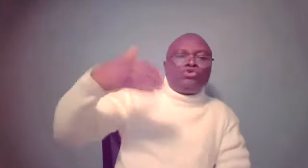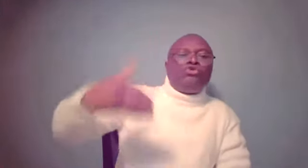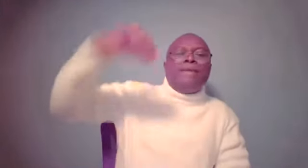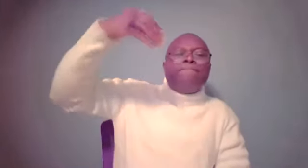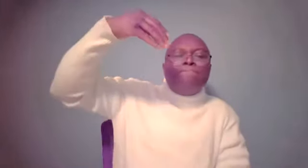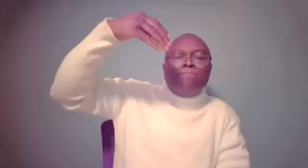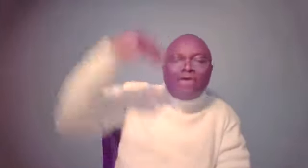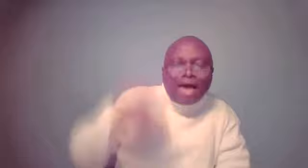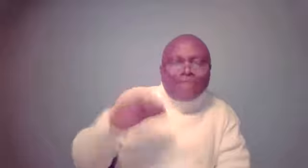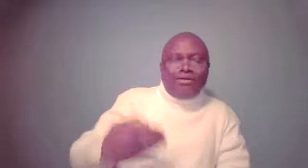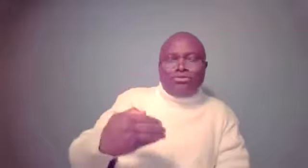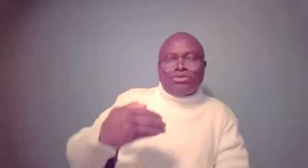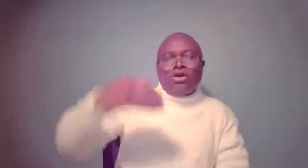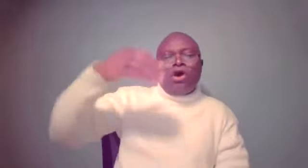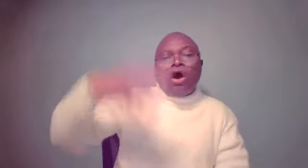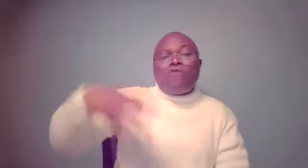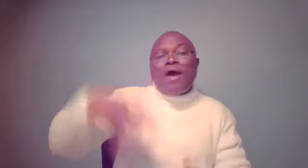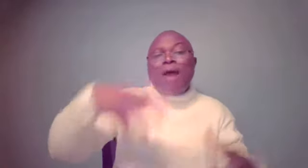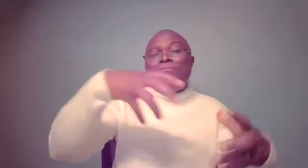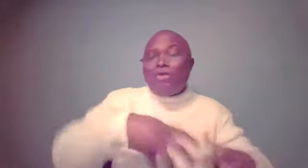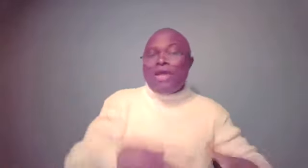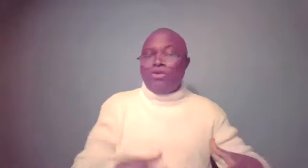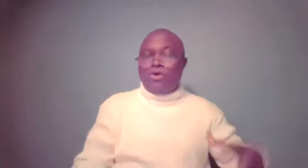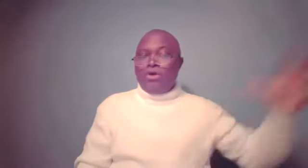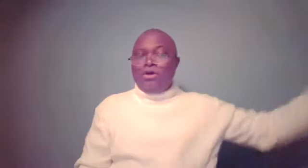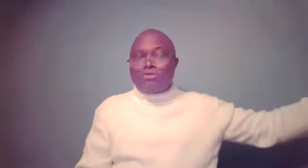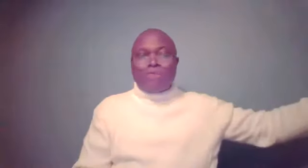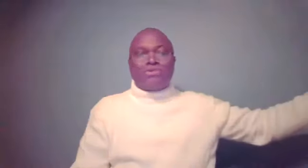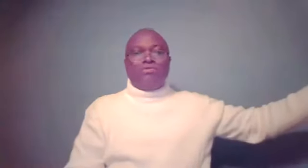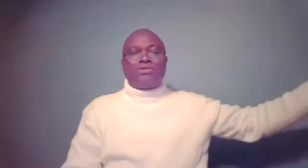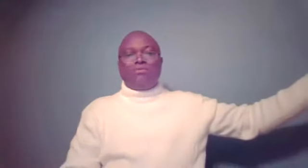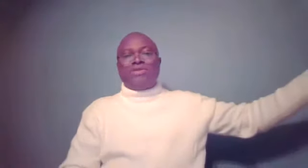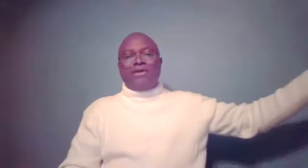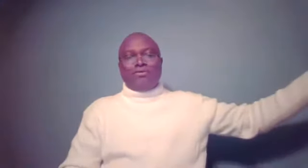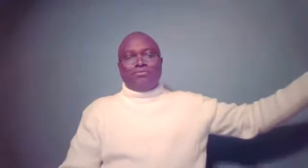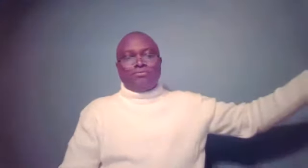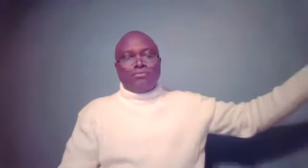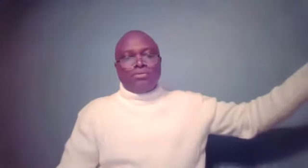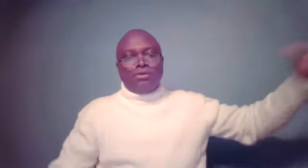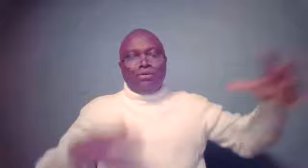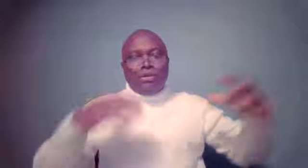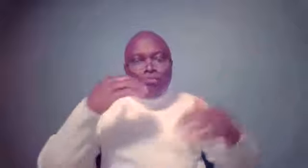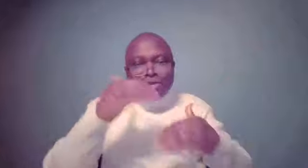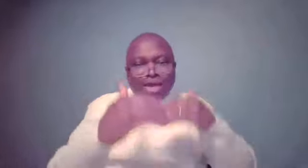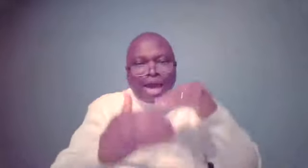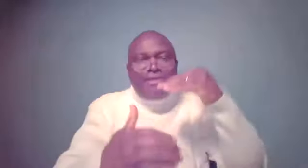through the guidance of her mother-in-law. The husband was dead. The woman guided